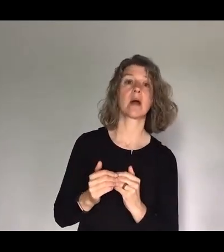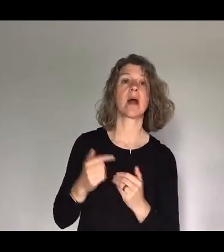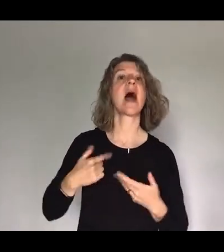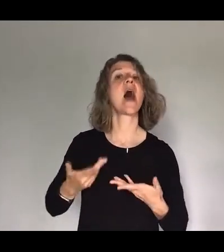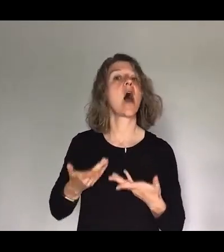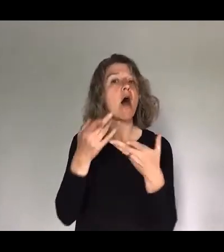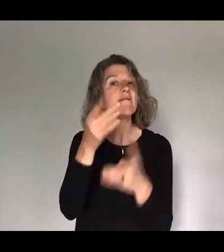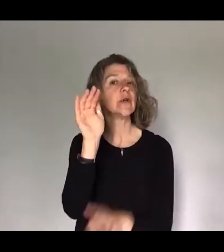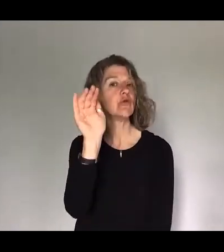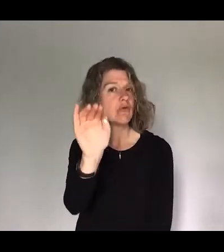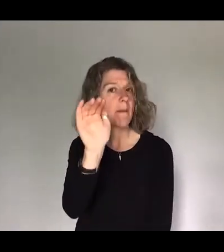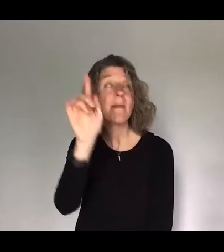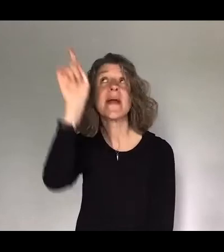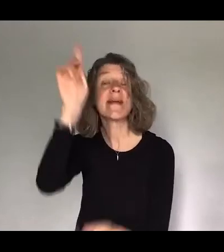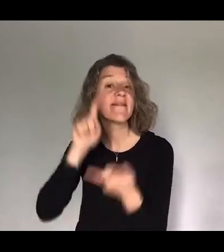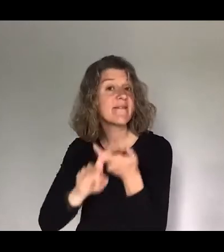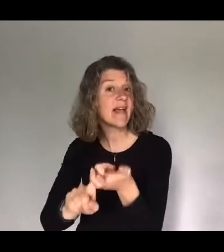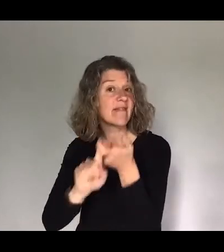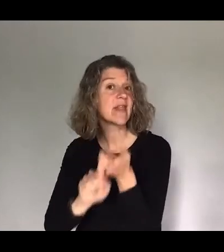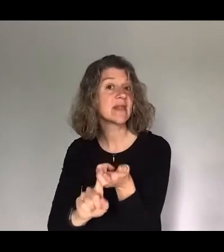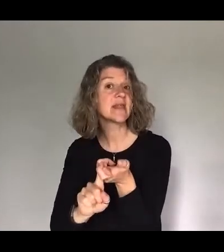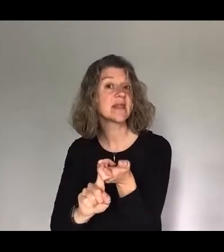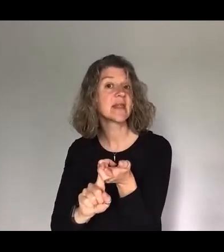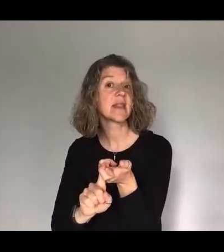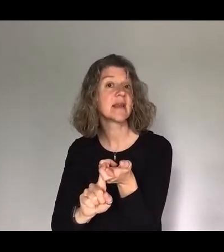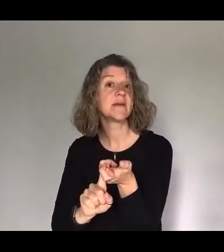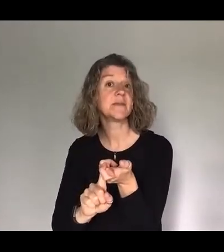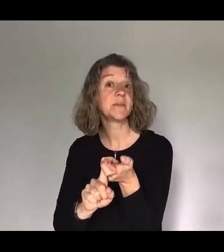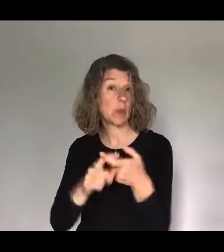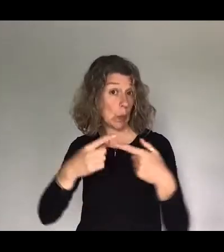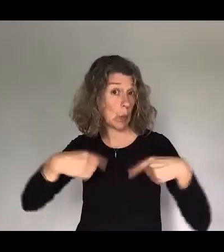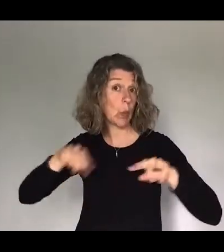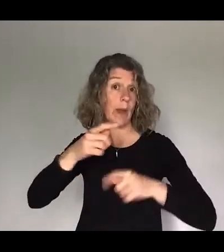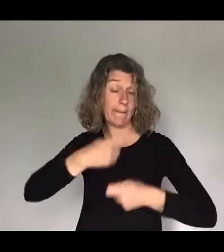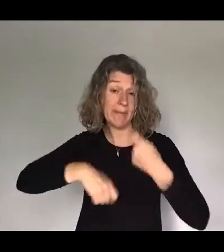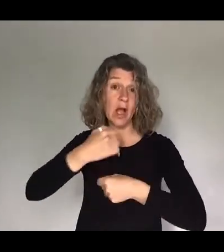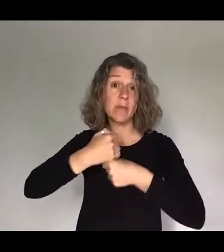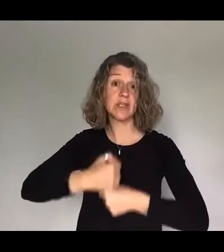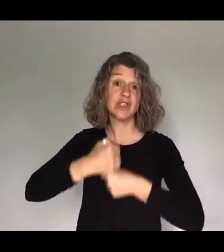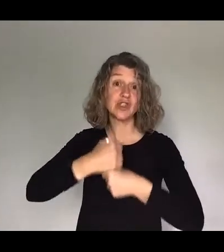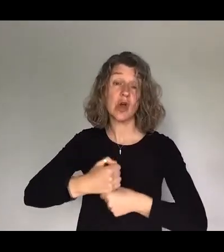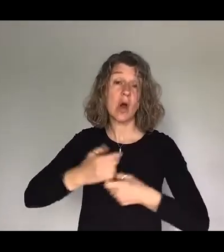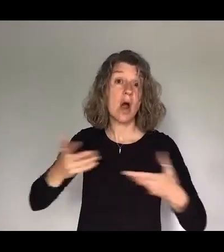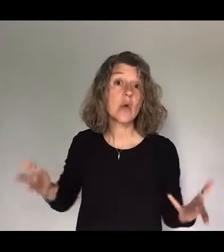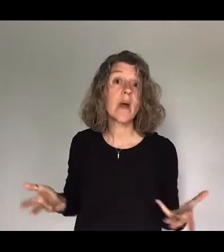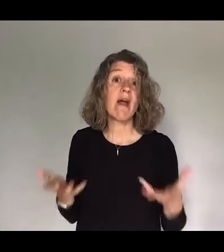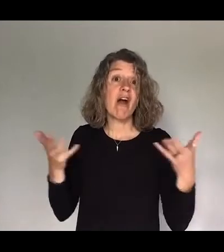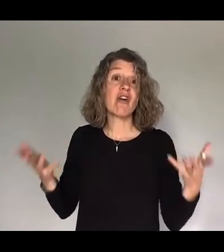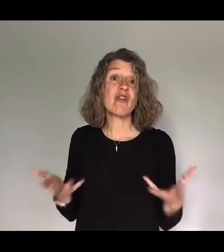of God's faithfulness could we be a church who are greatly encouraged to take hold of the hope